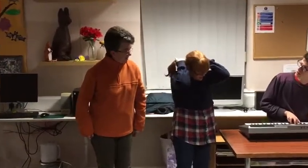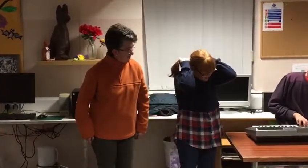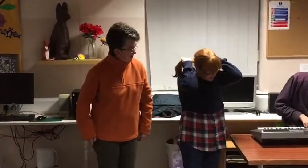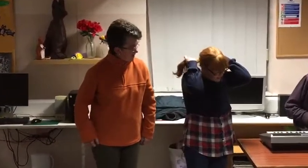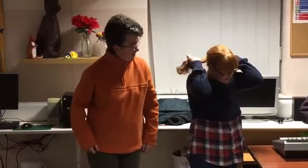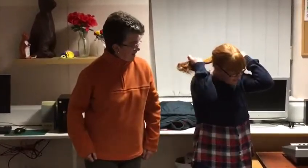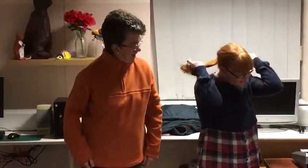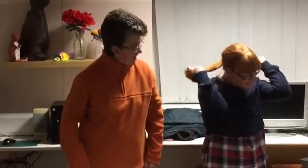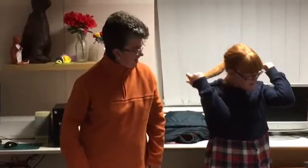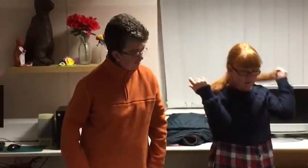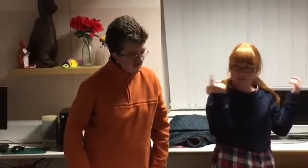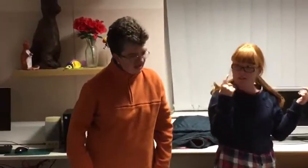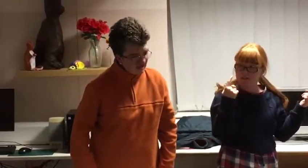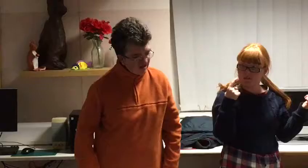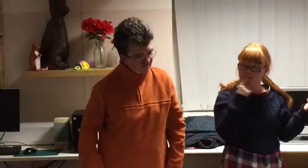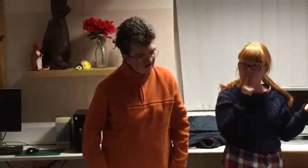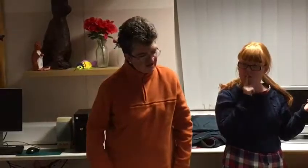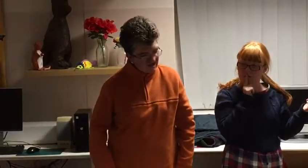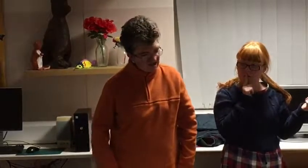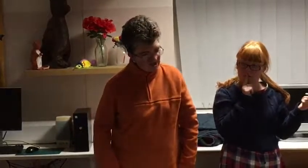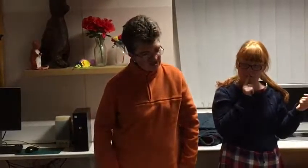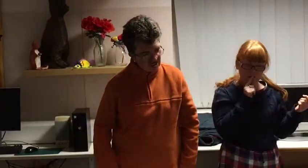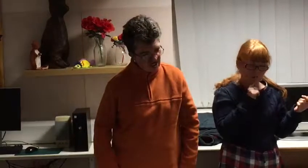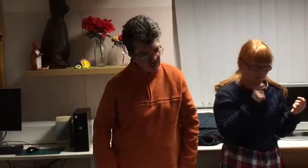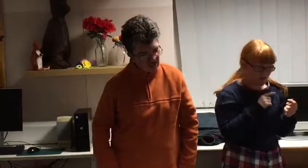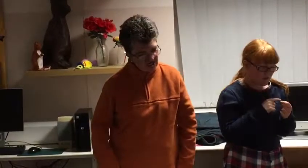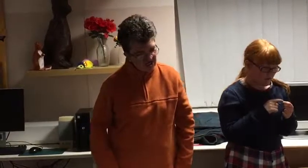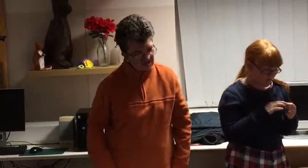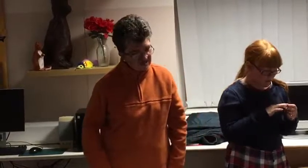And the beginning is easy